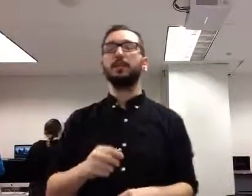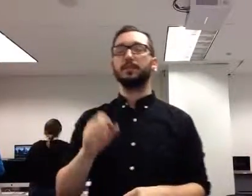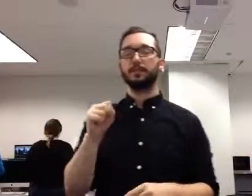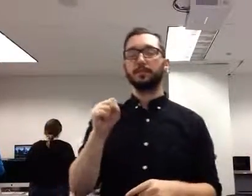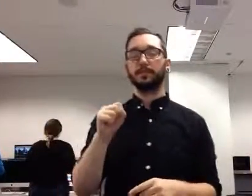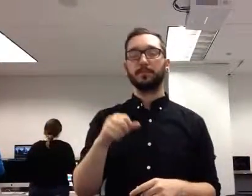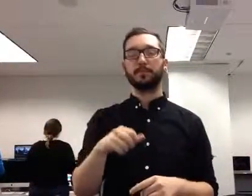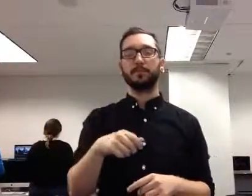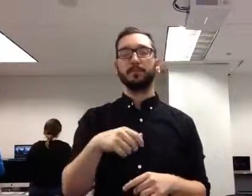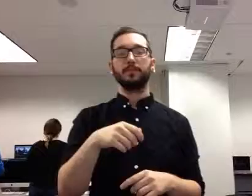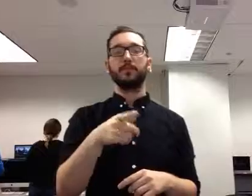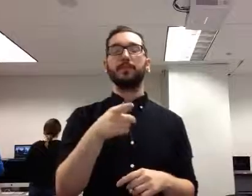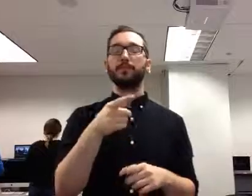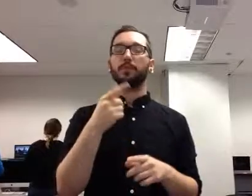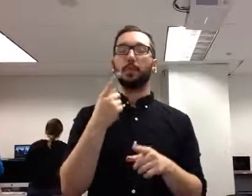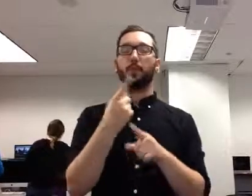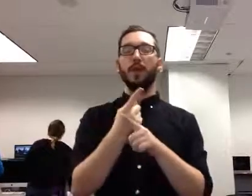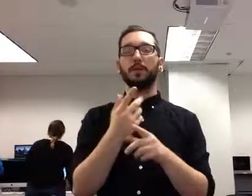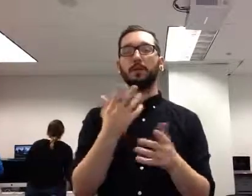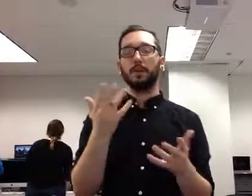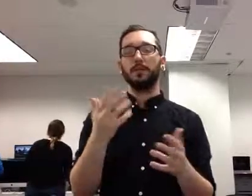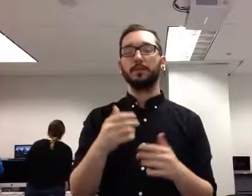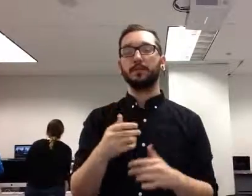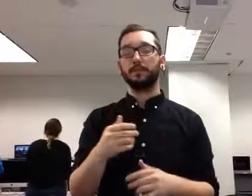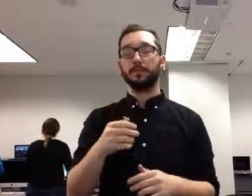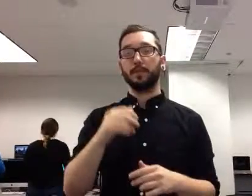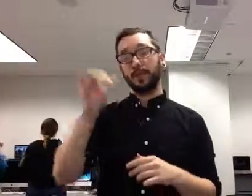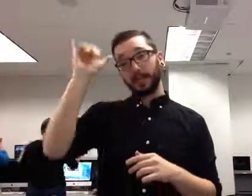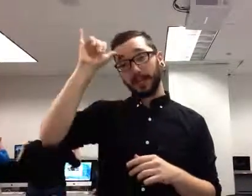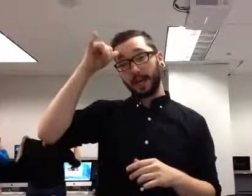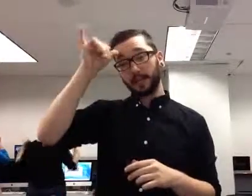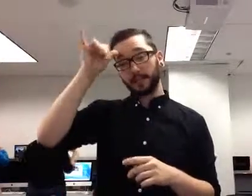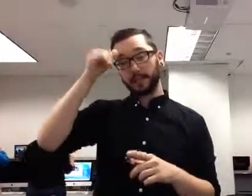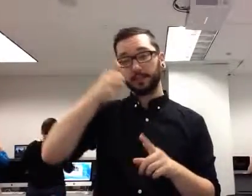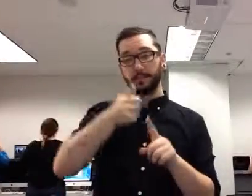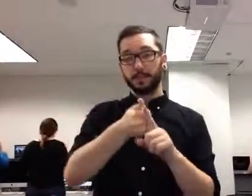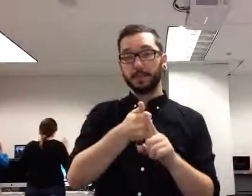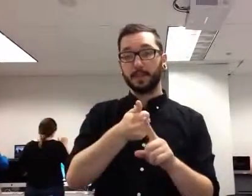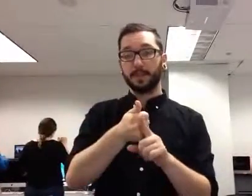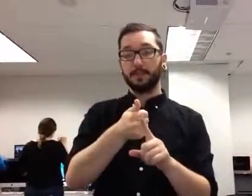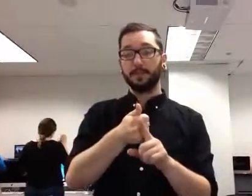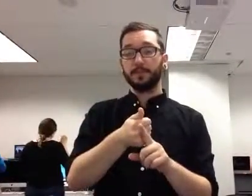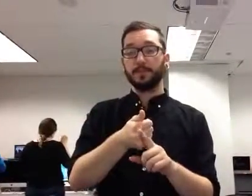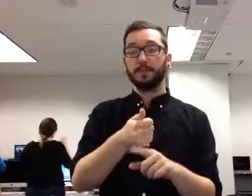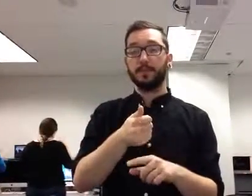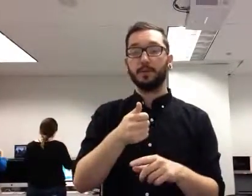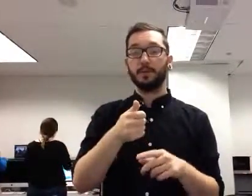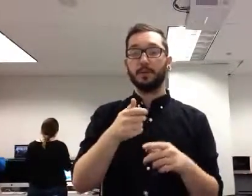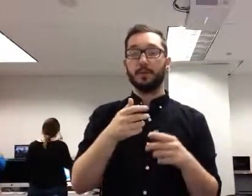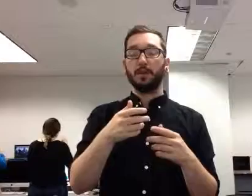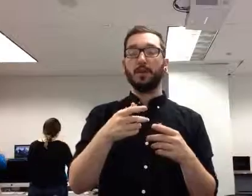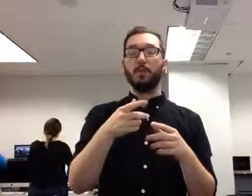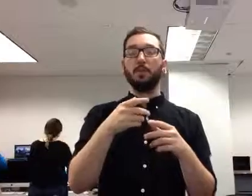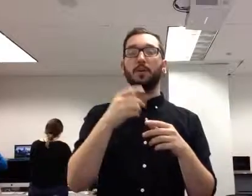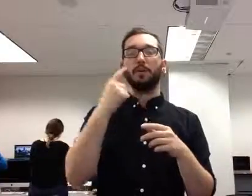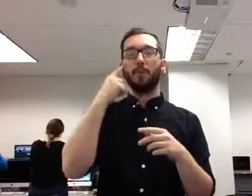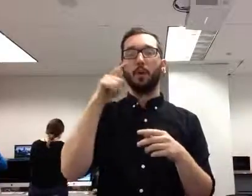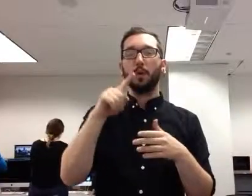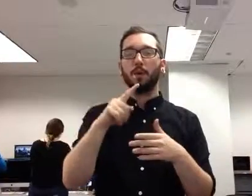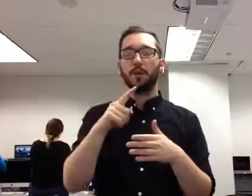You know, there again, it depends on the cattle, whether they were milk-producing or whether you were producing from meat. Most cattle at this time were used